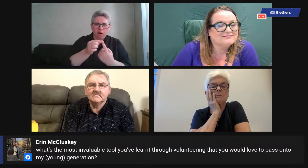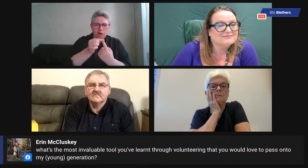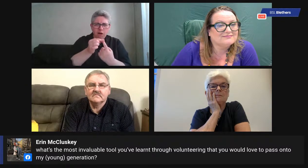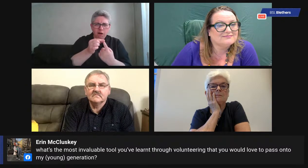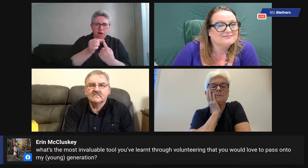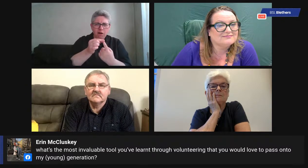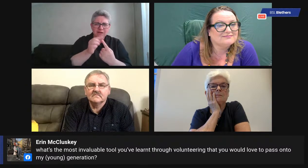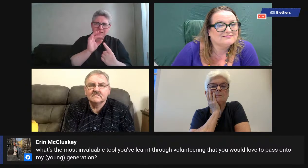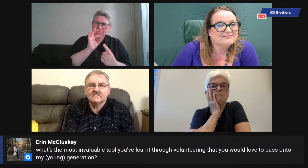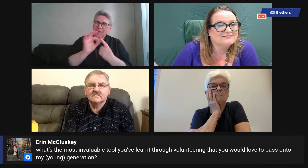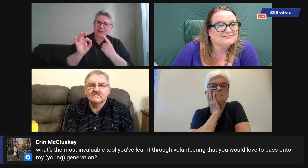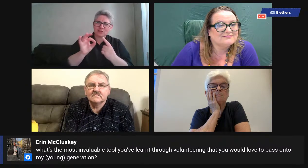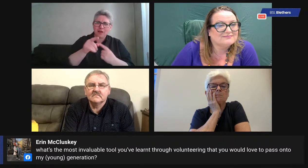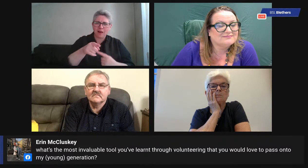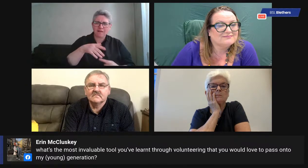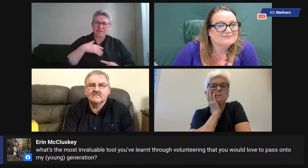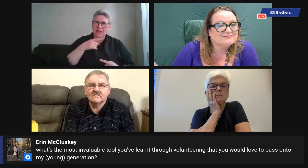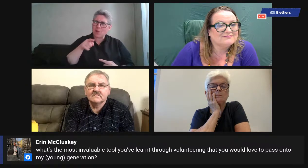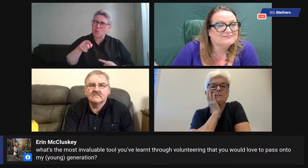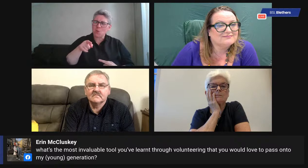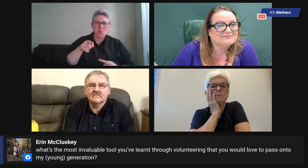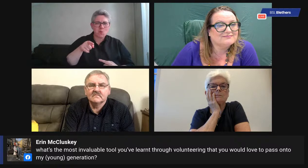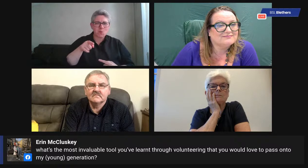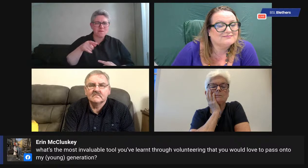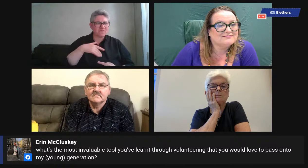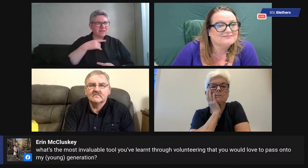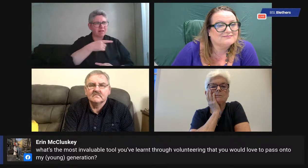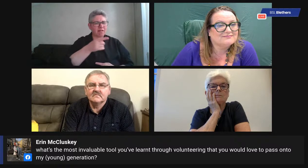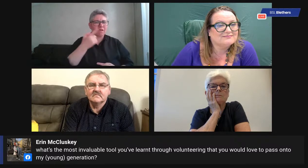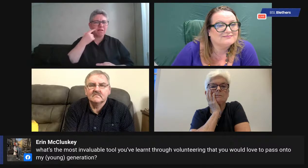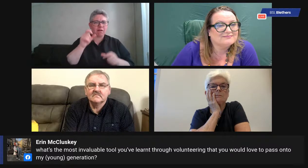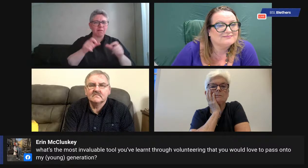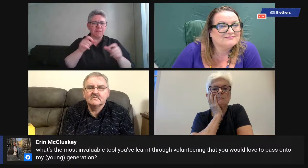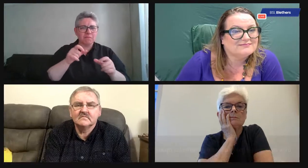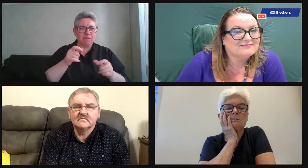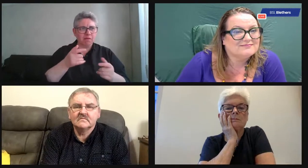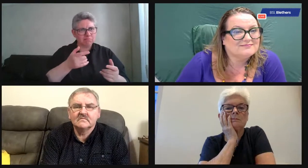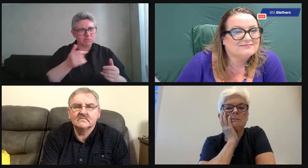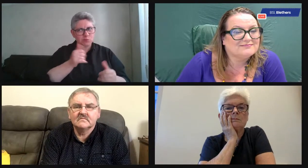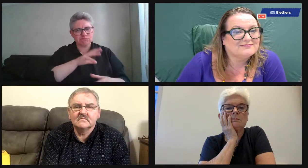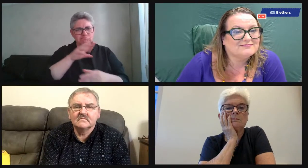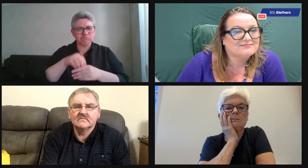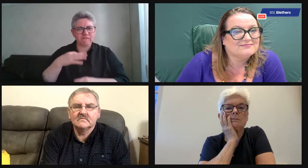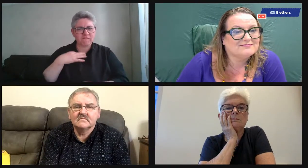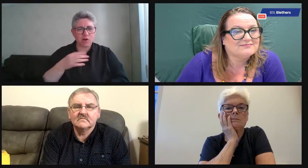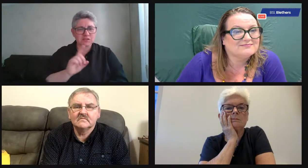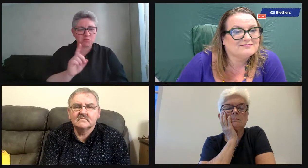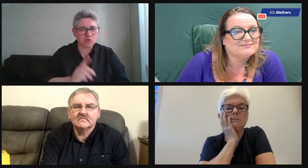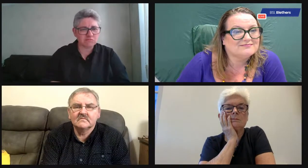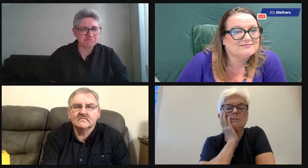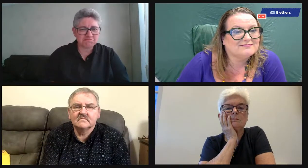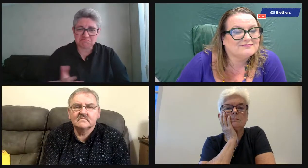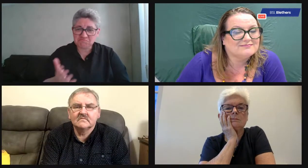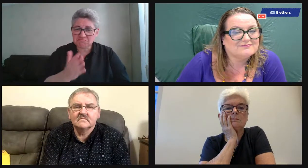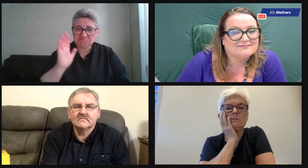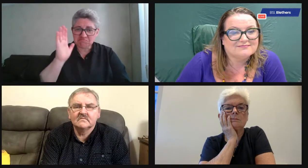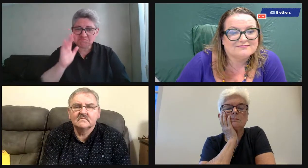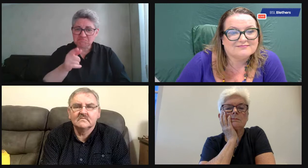So could you name one experience, folks, a particular experience that you think would be something you'd want to pass